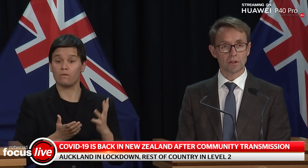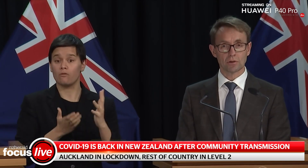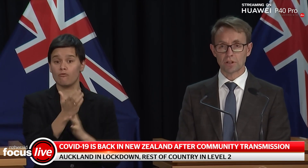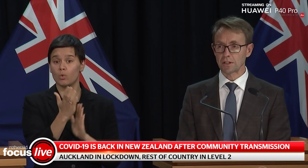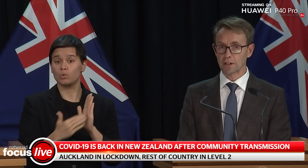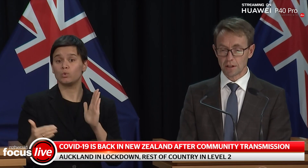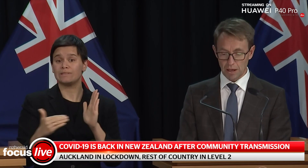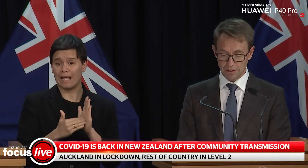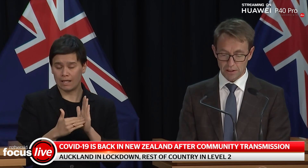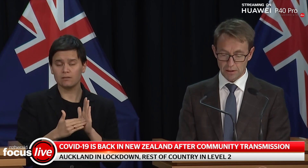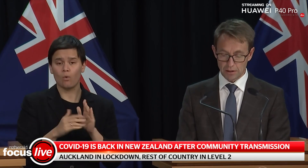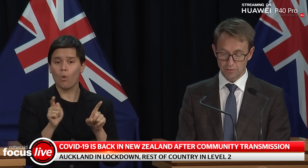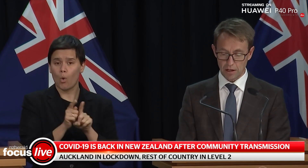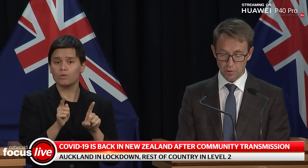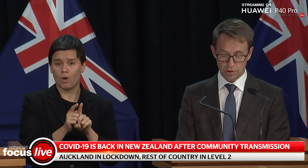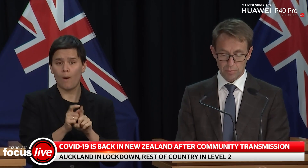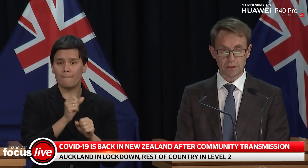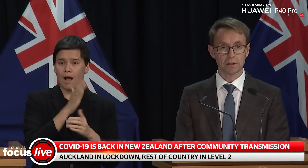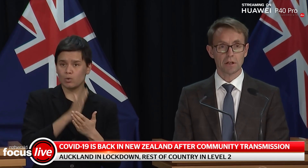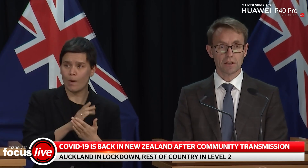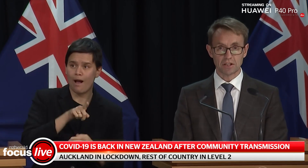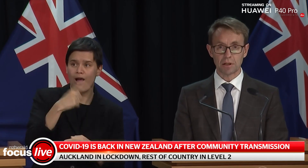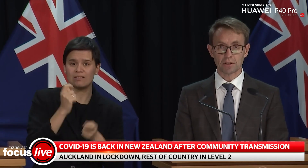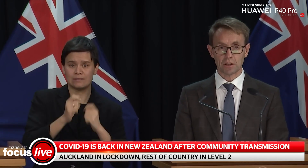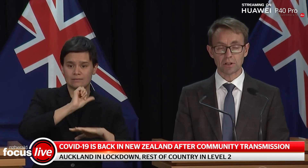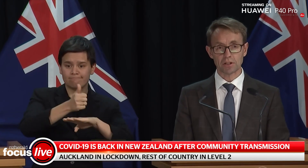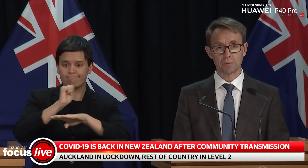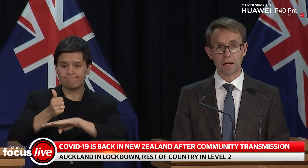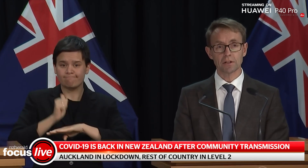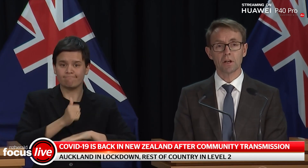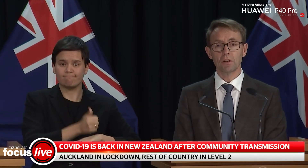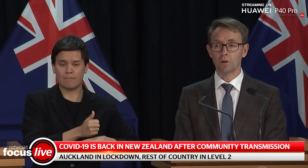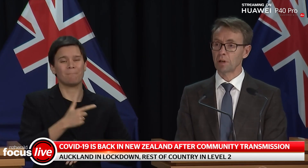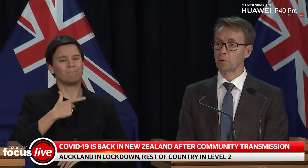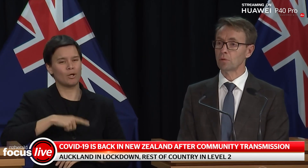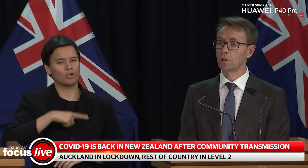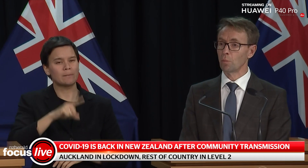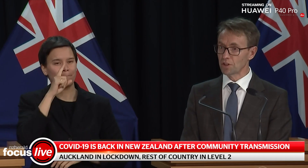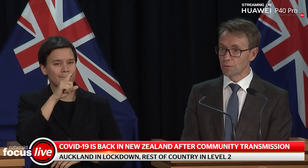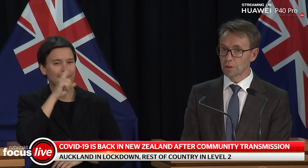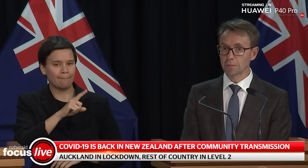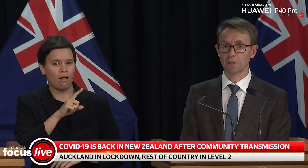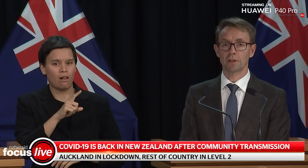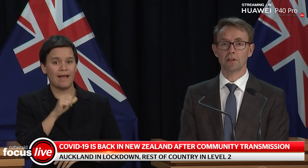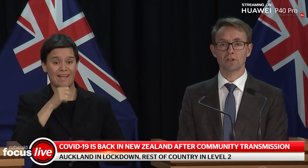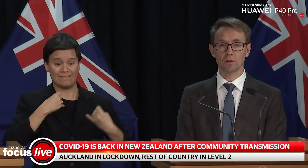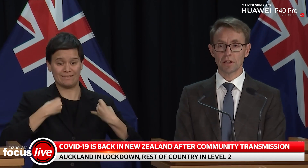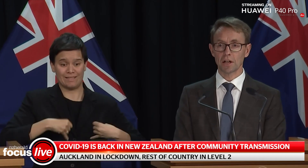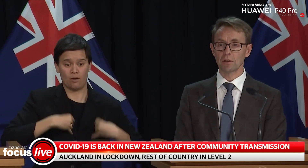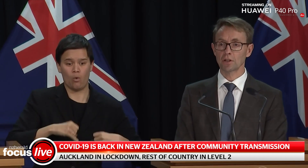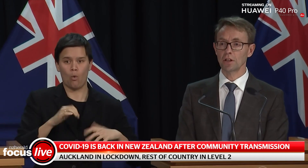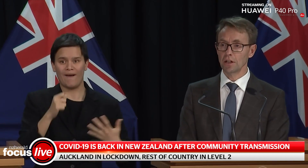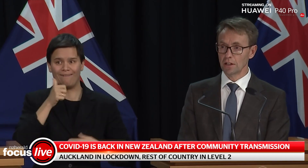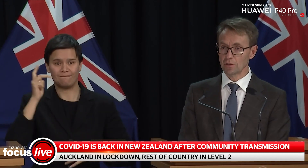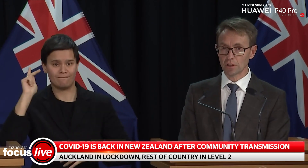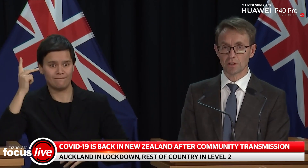ensure additional testing capacity is available to meet the expected increase in demand from people with symptoms and I strongly